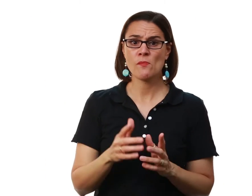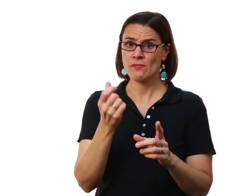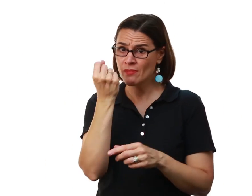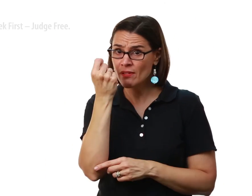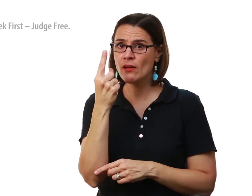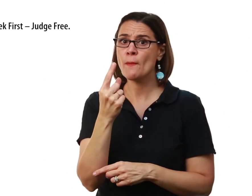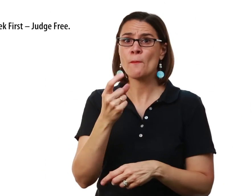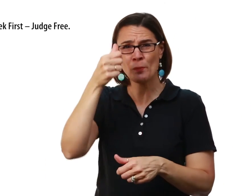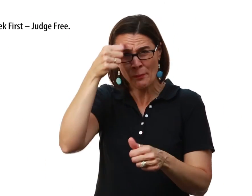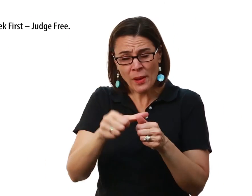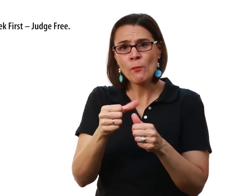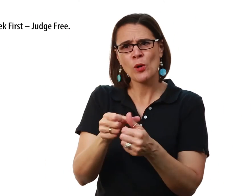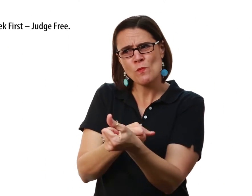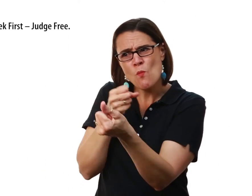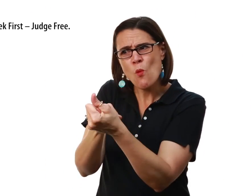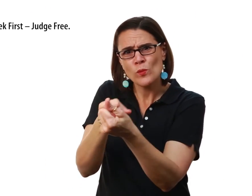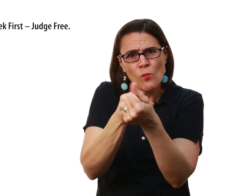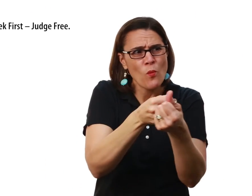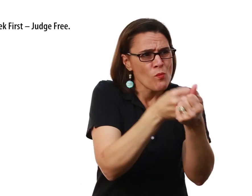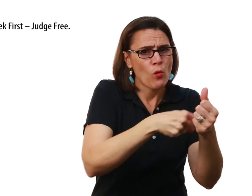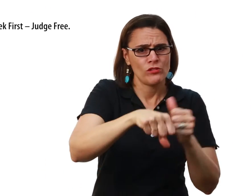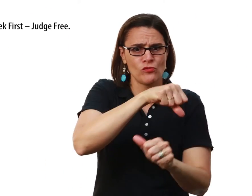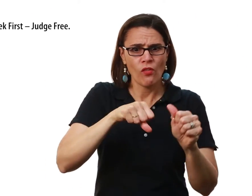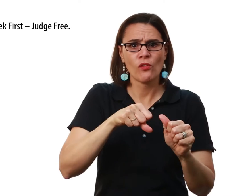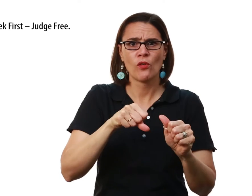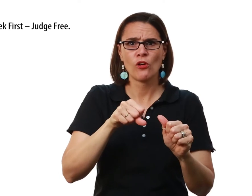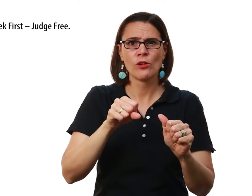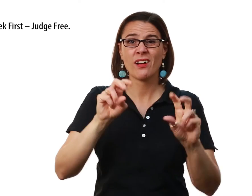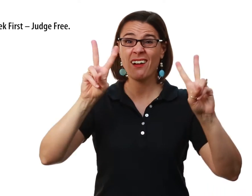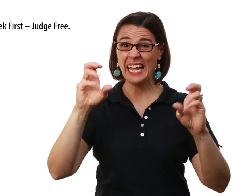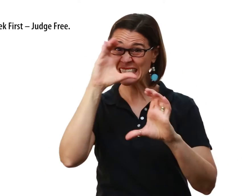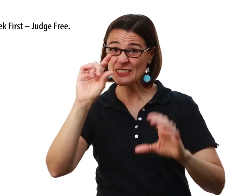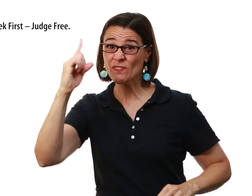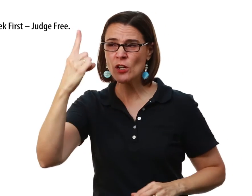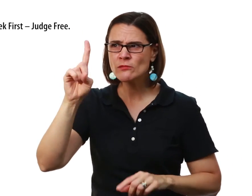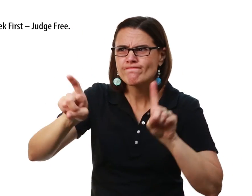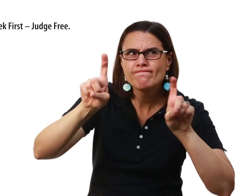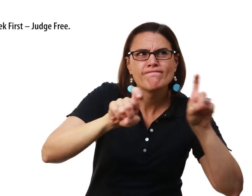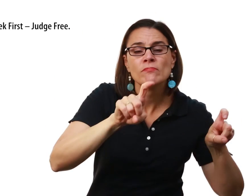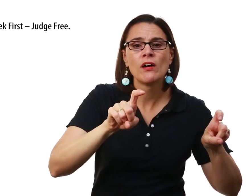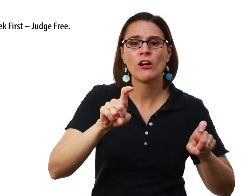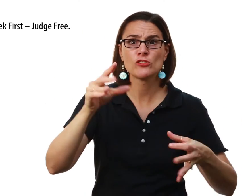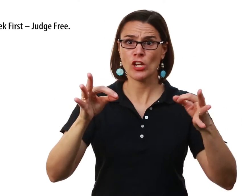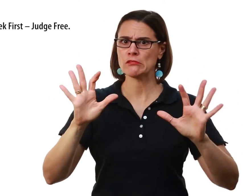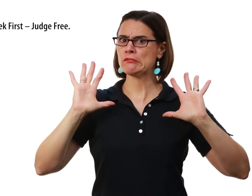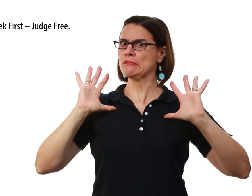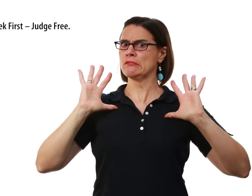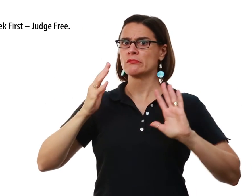Remember that we are trying to support each other We are trying to seek first to understand We are trying to have a judge-free environment